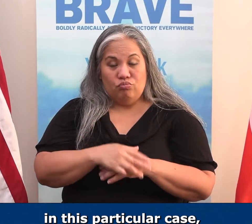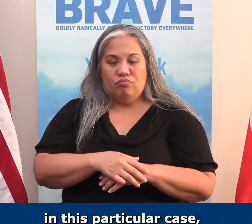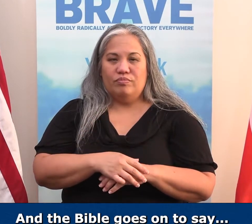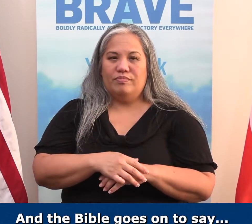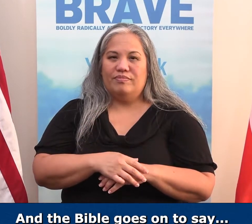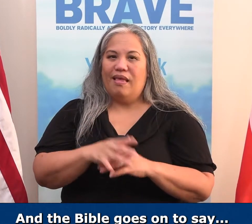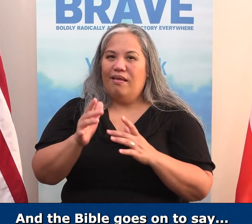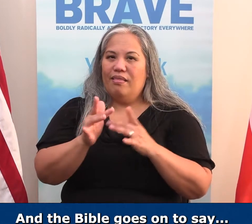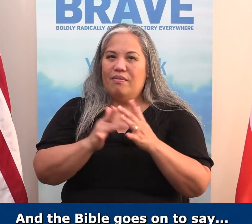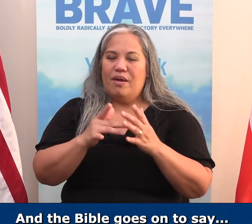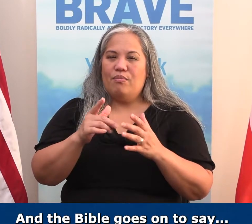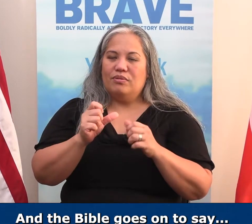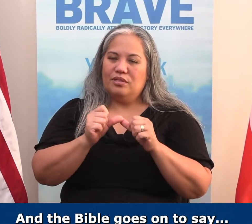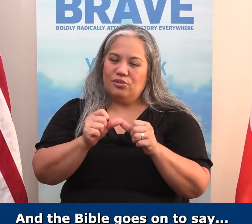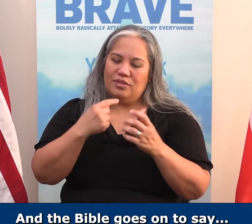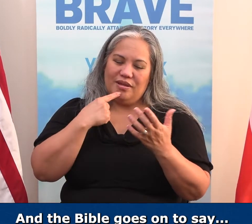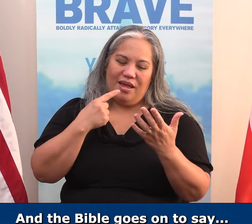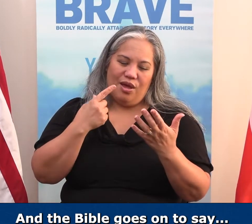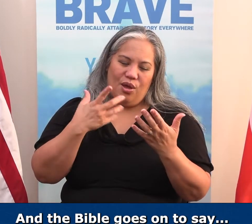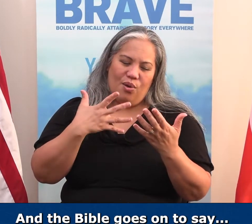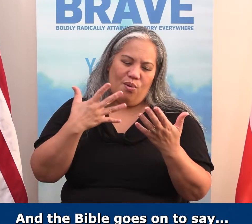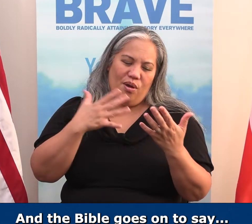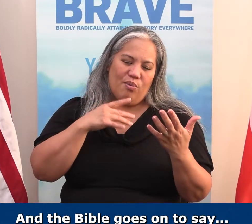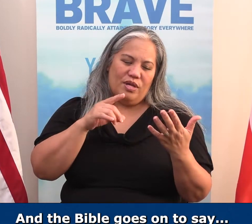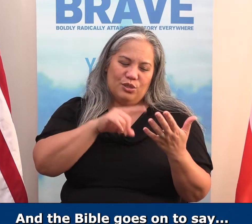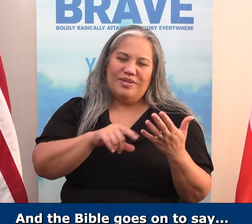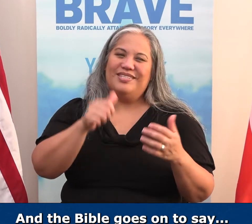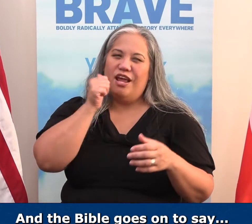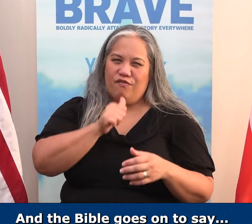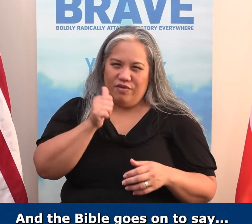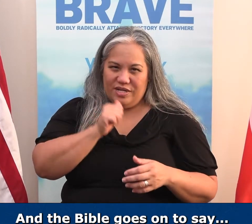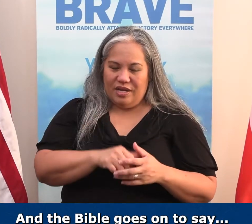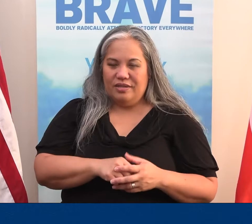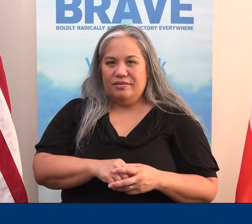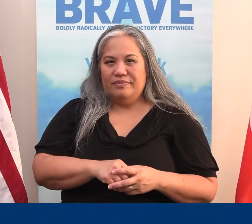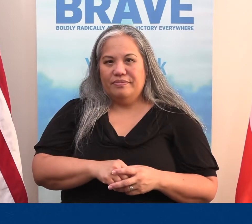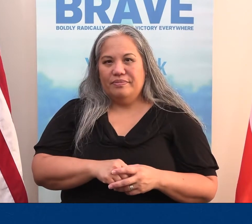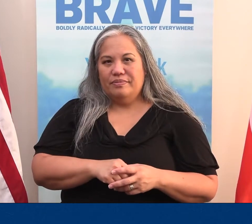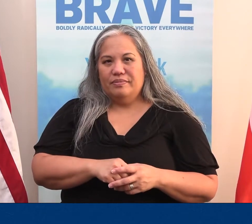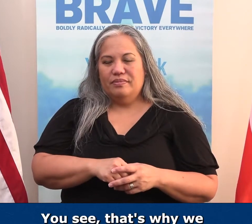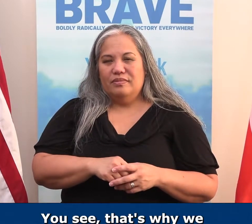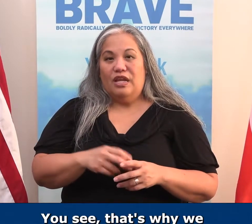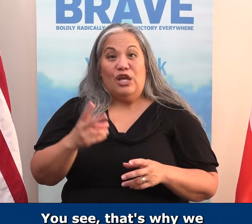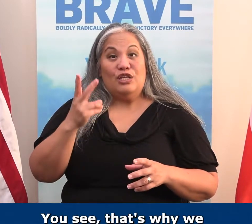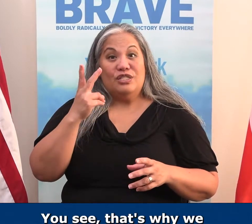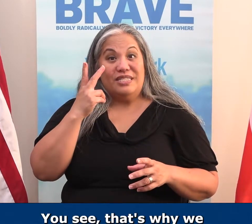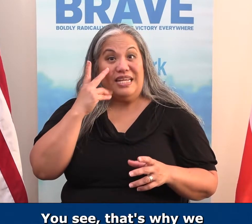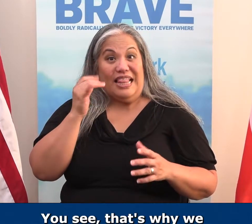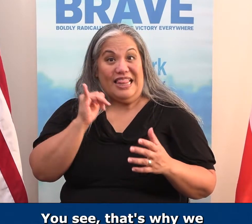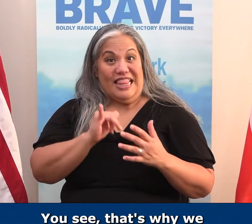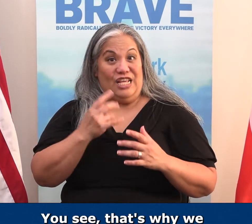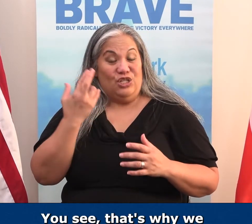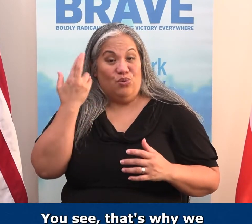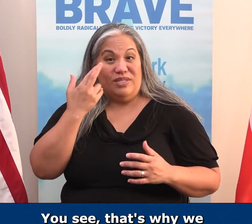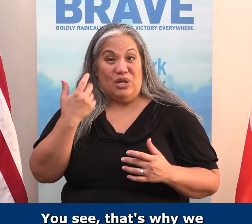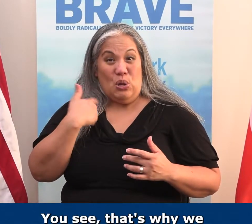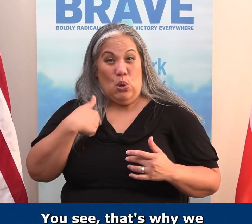And the Bible goes on to say, says, well, we do this every day. You see, that's why we encourage every